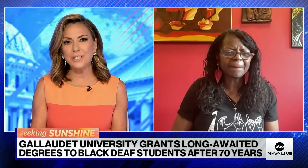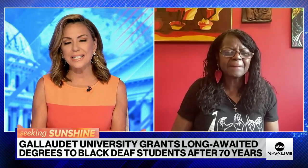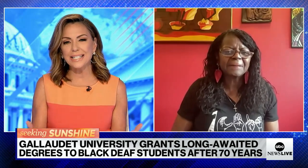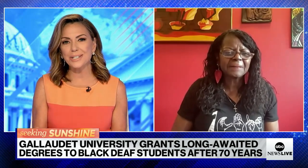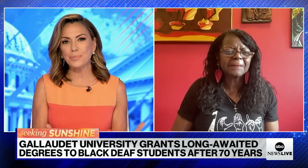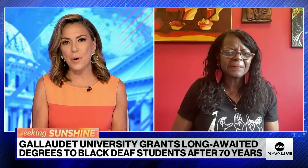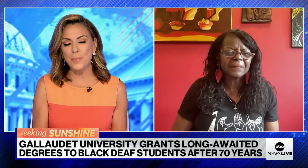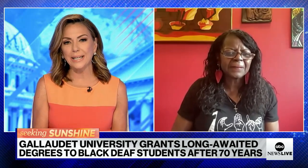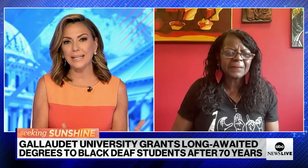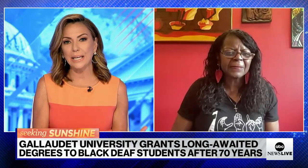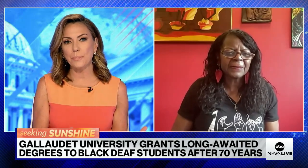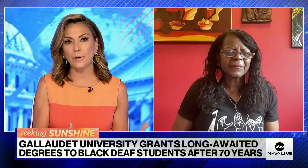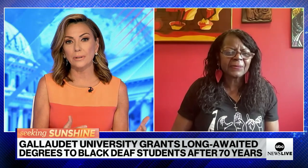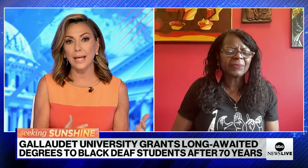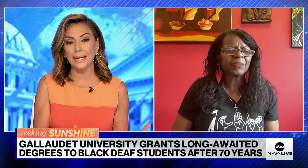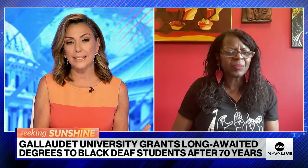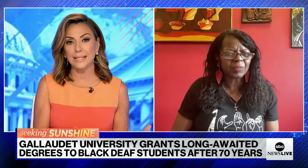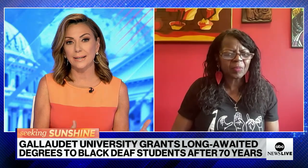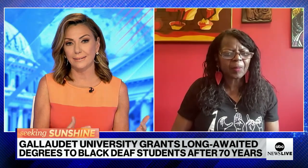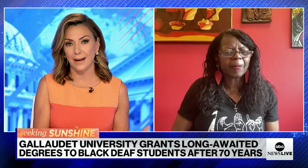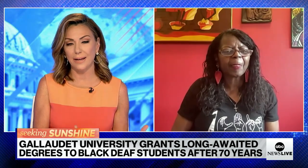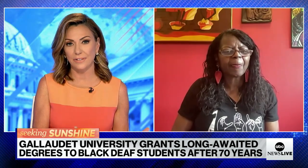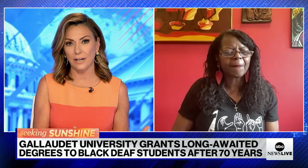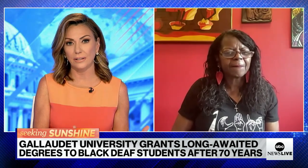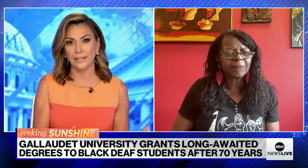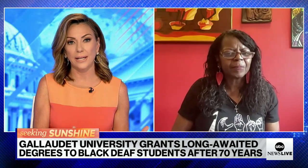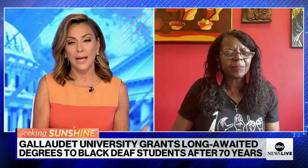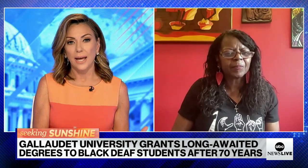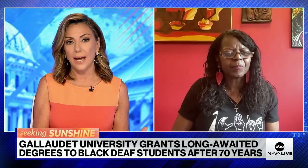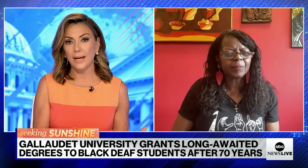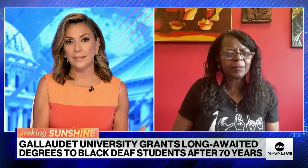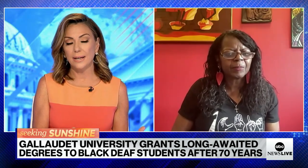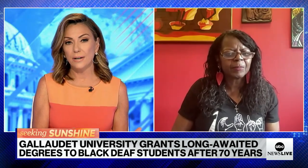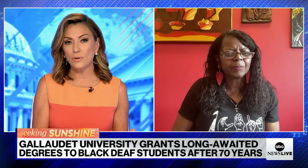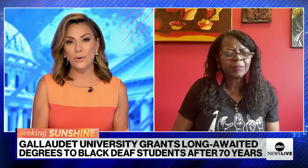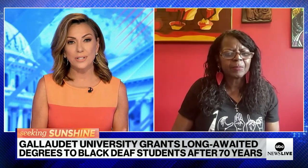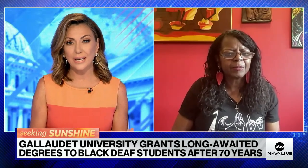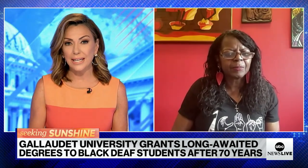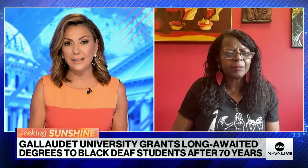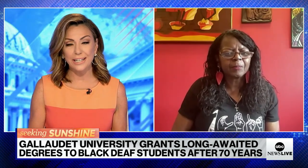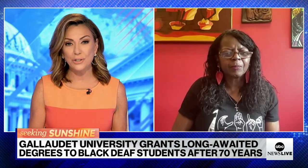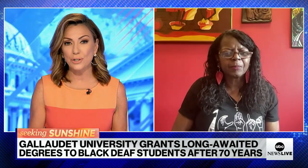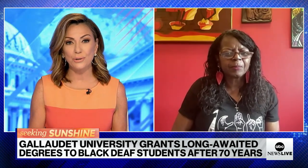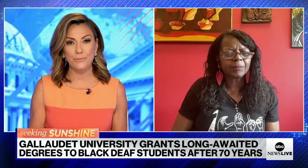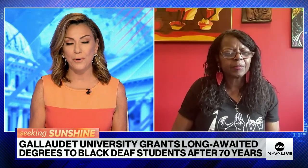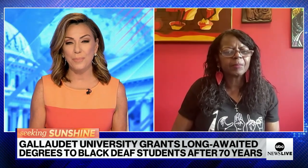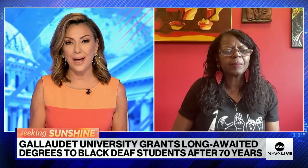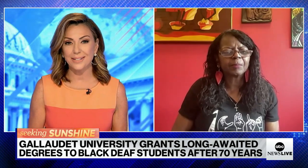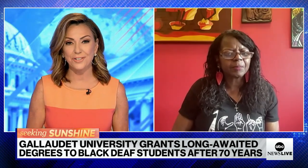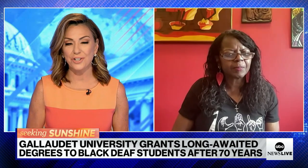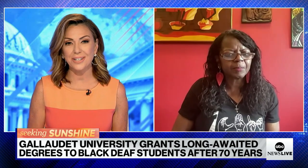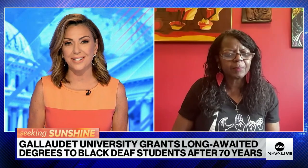does this moment keep her legacy alive, Carolyn? And of course, the healing too for past injustice.